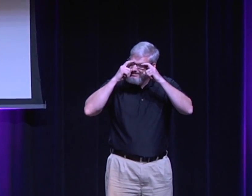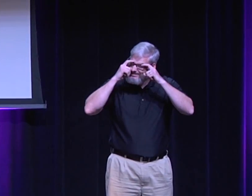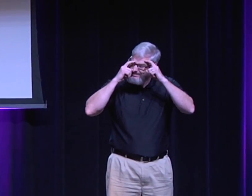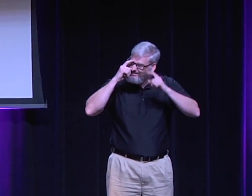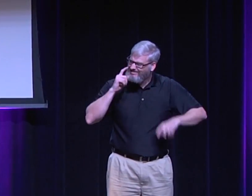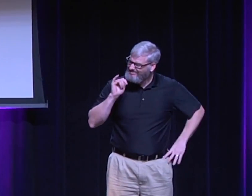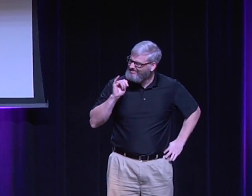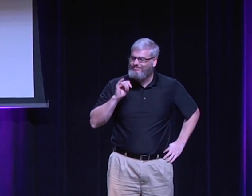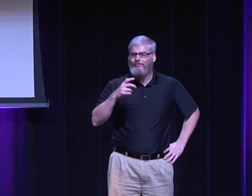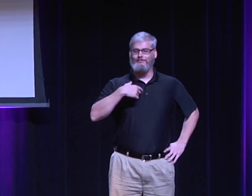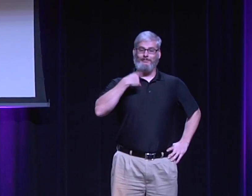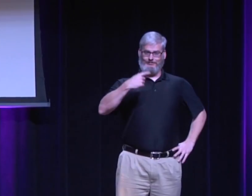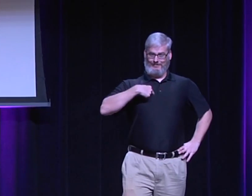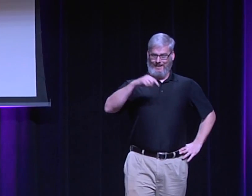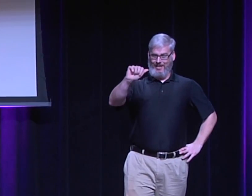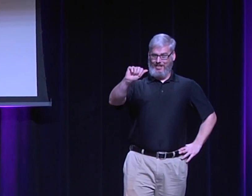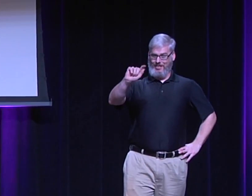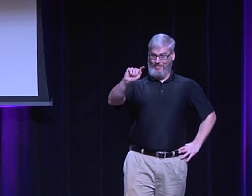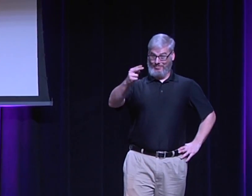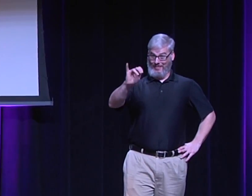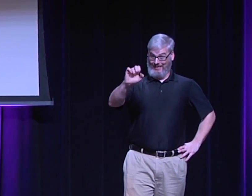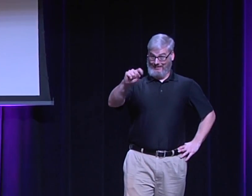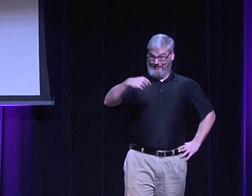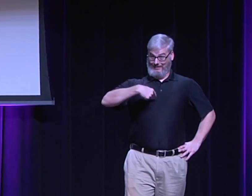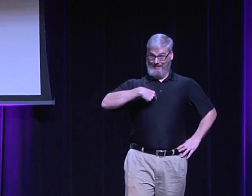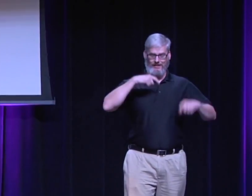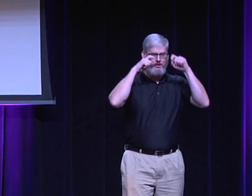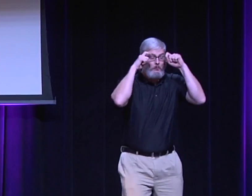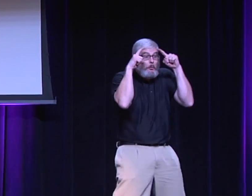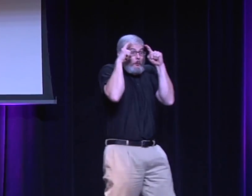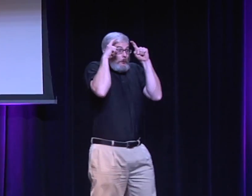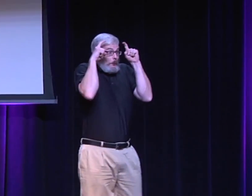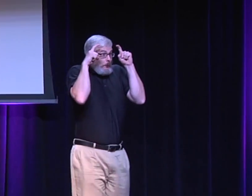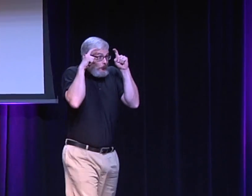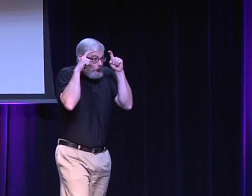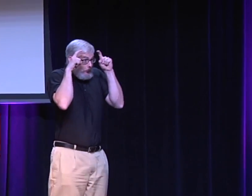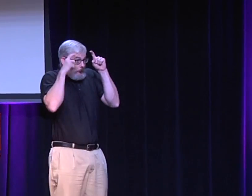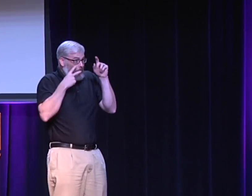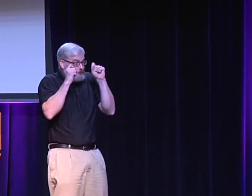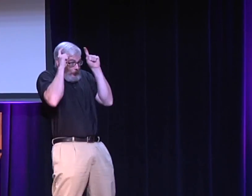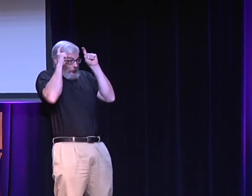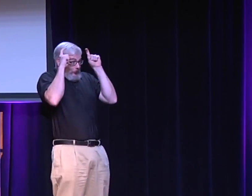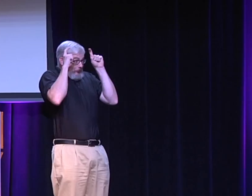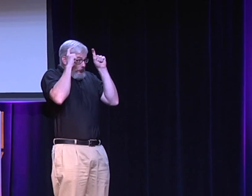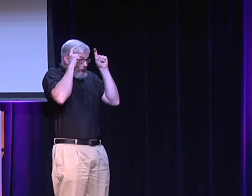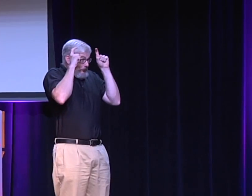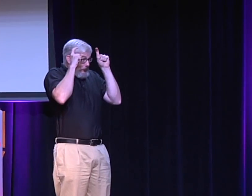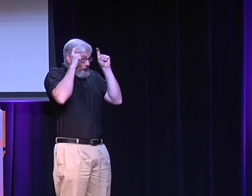And if I say humanist, you know, it's the same reaction. But once I say atheist, you get a